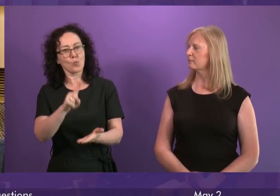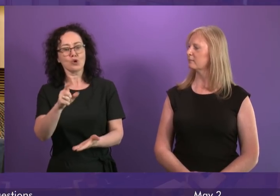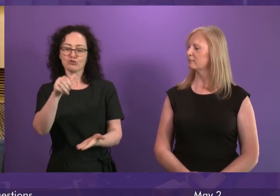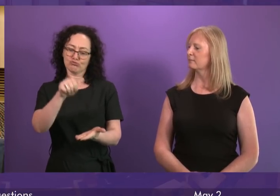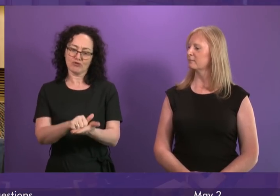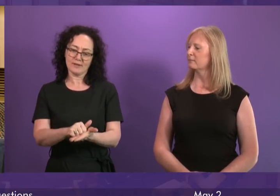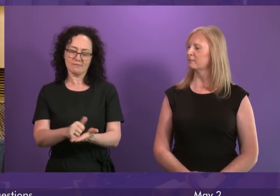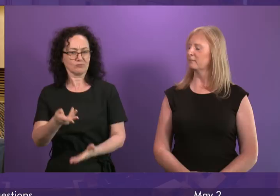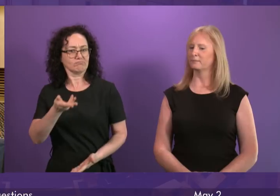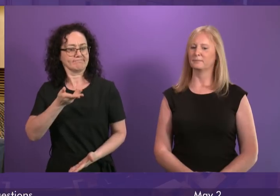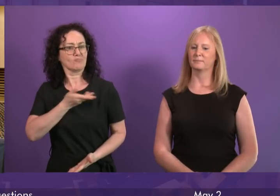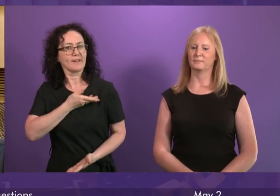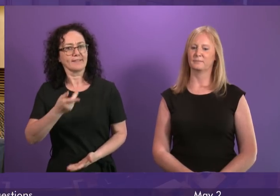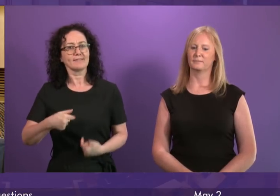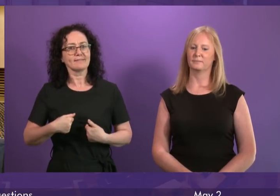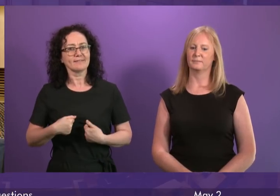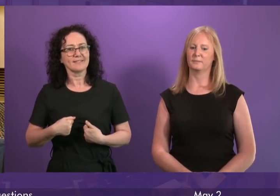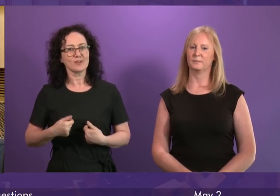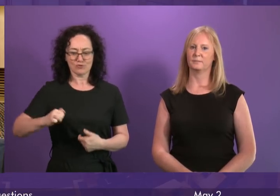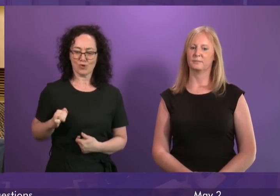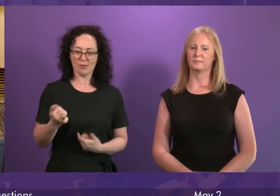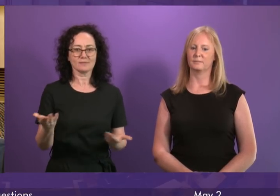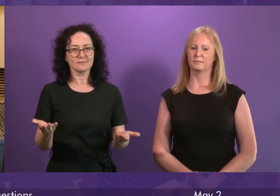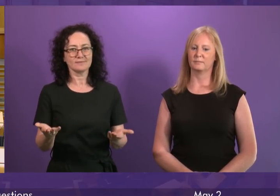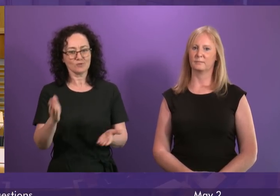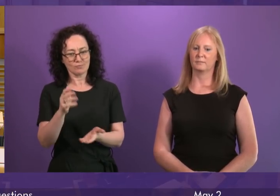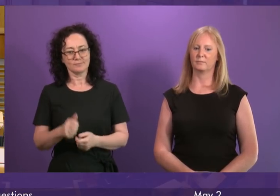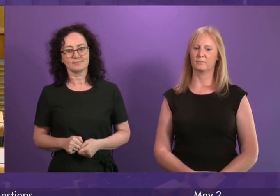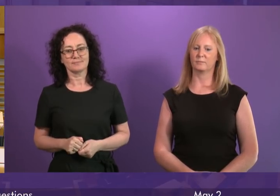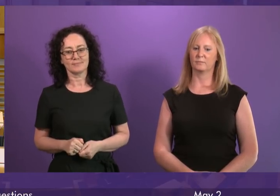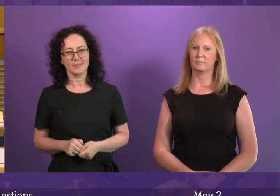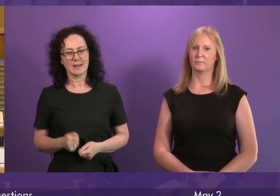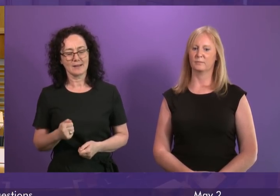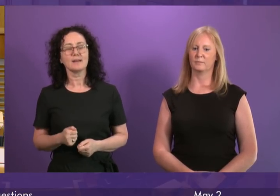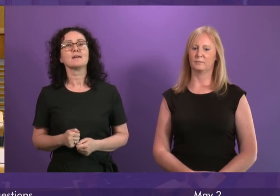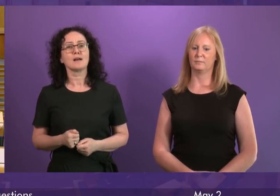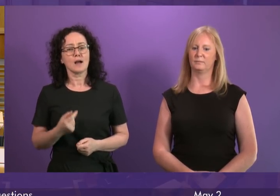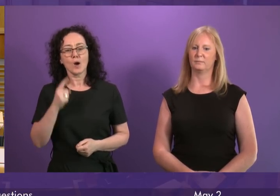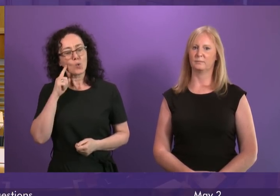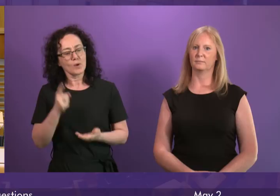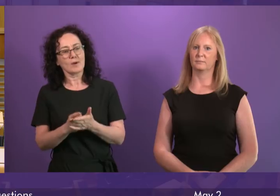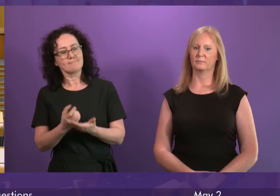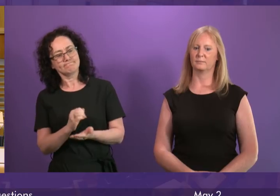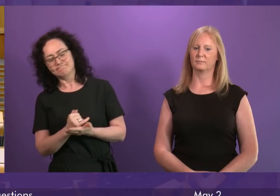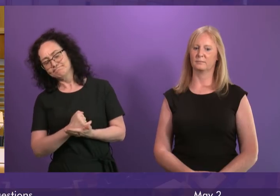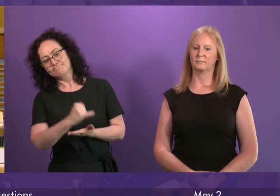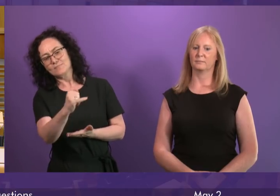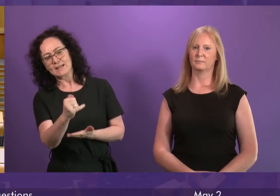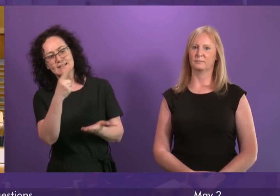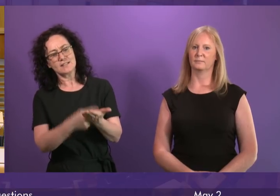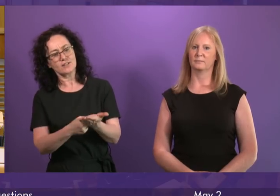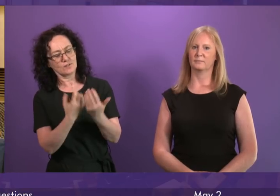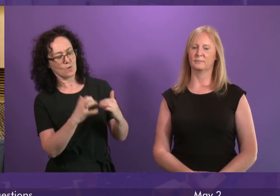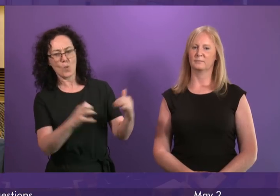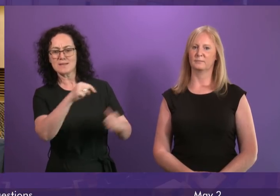our interests here in Scotland, rather than having decisions that are against our interests imposed on us by